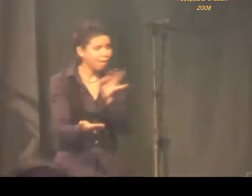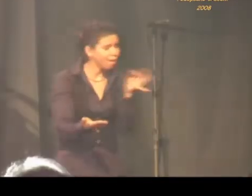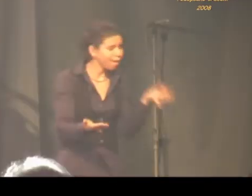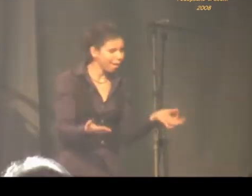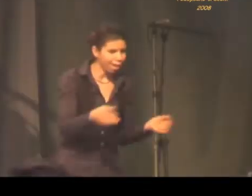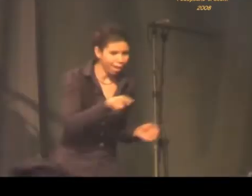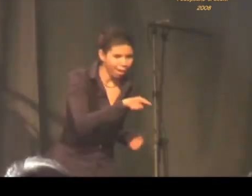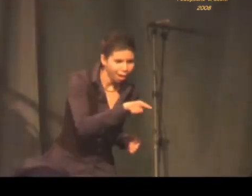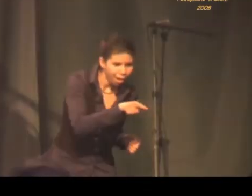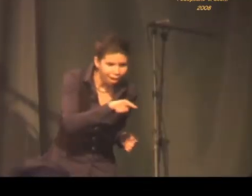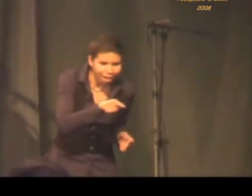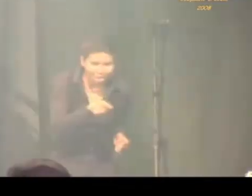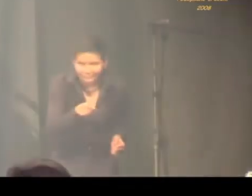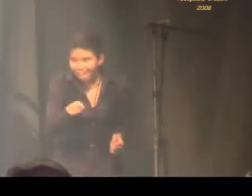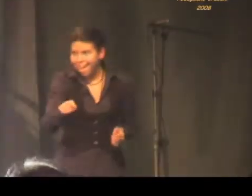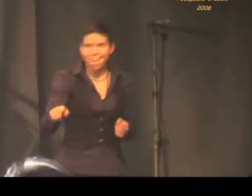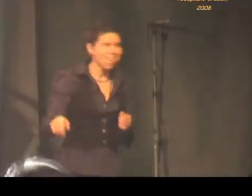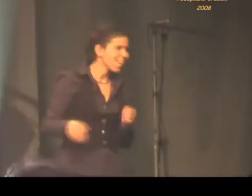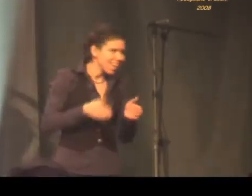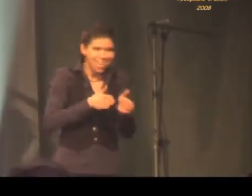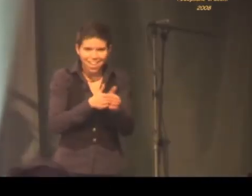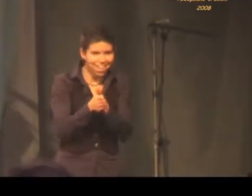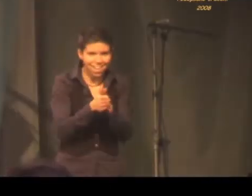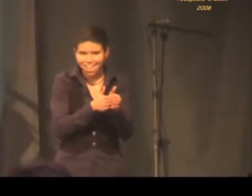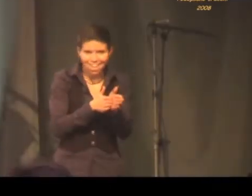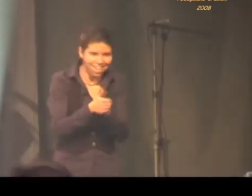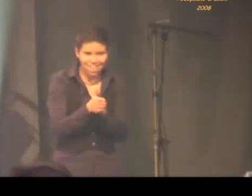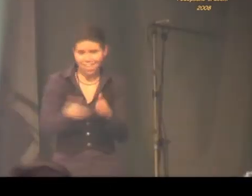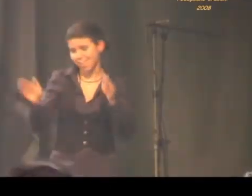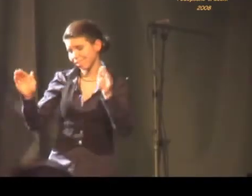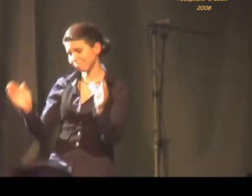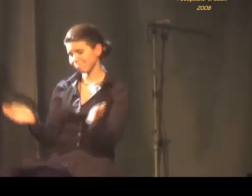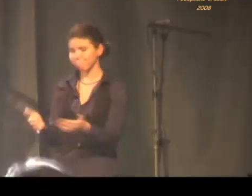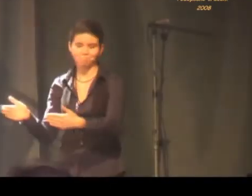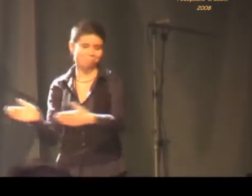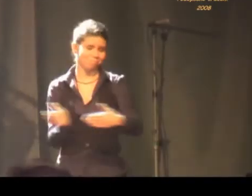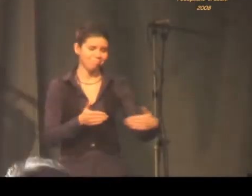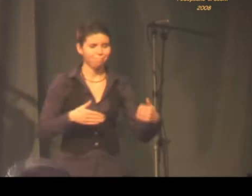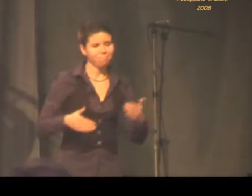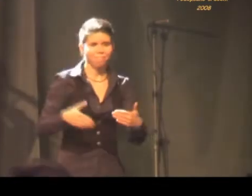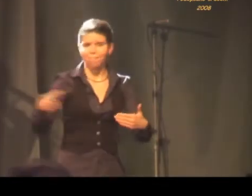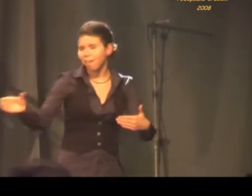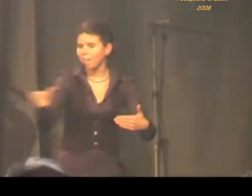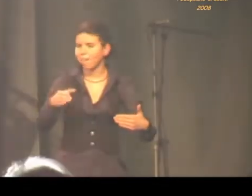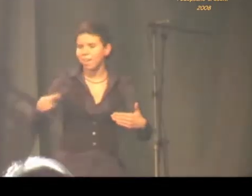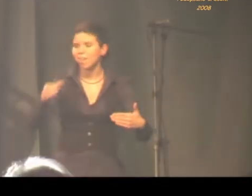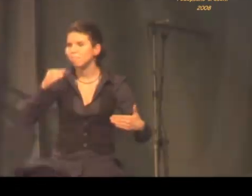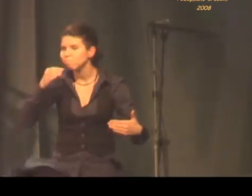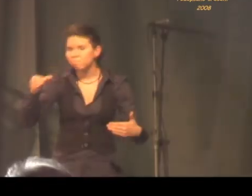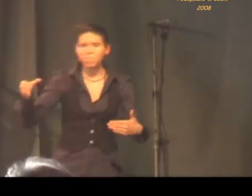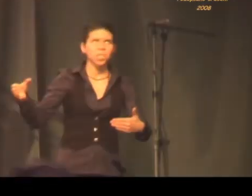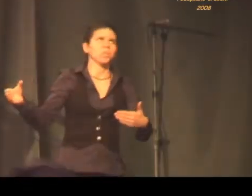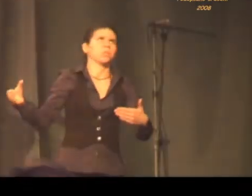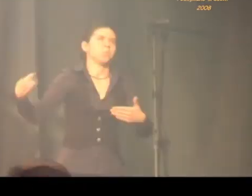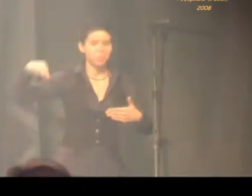have a flame, a flame, with such a burning diesel. You know the love,